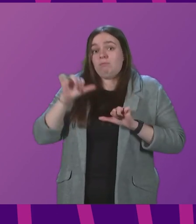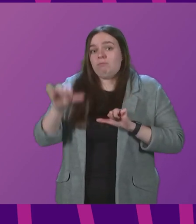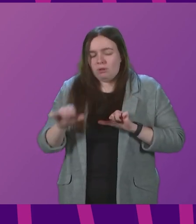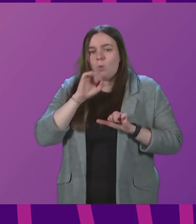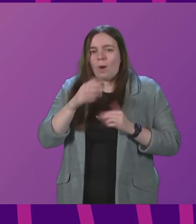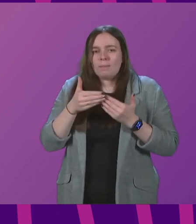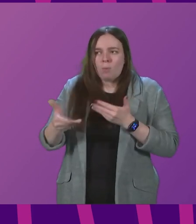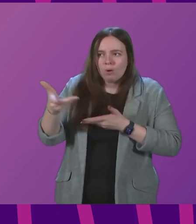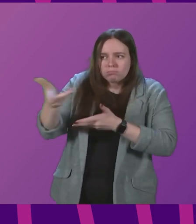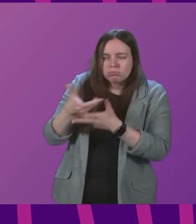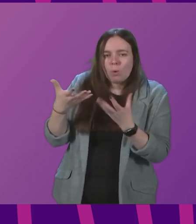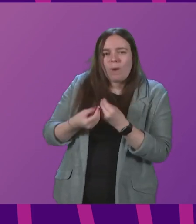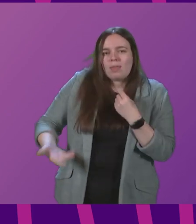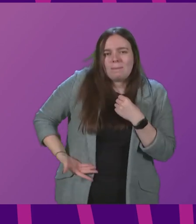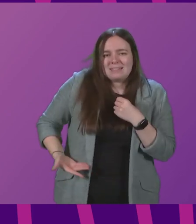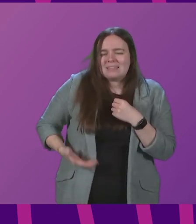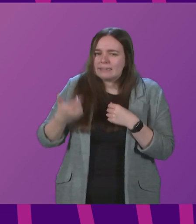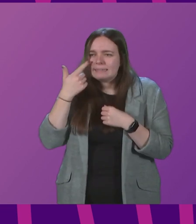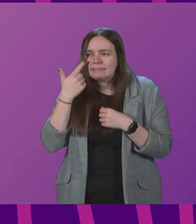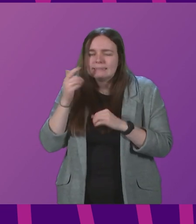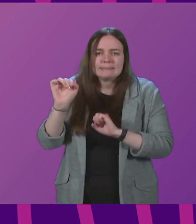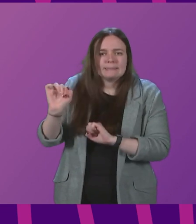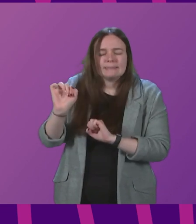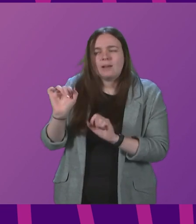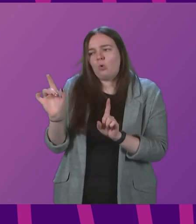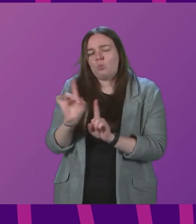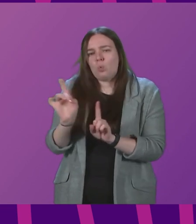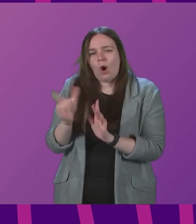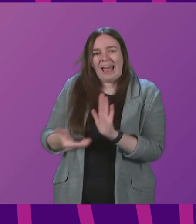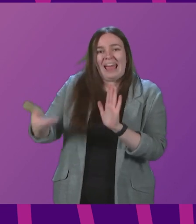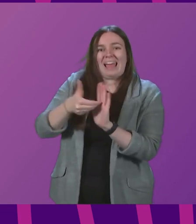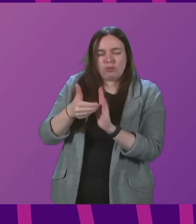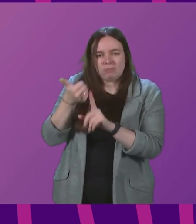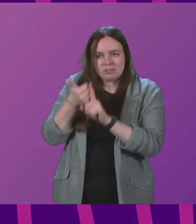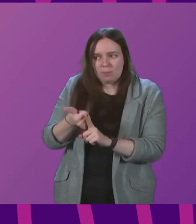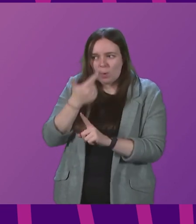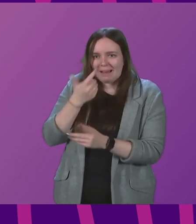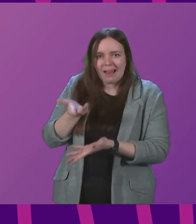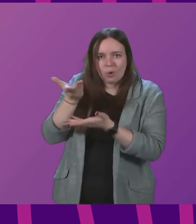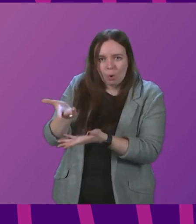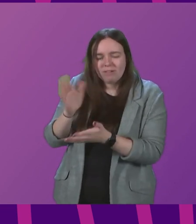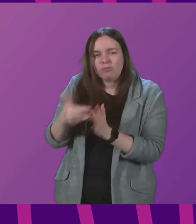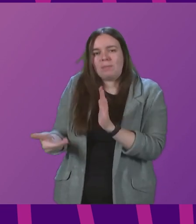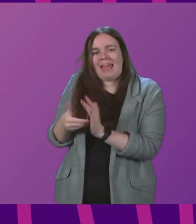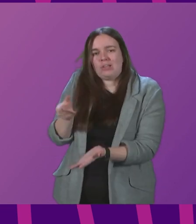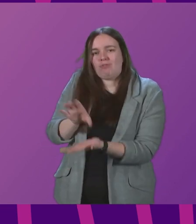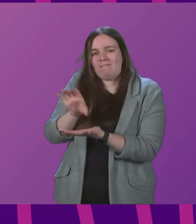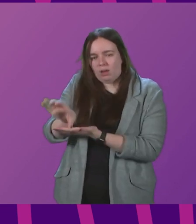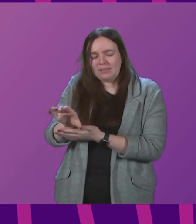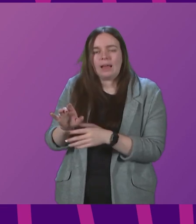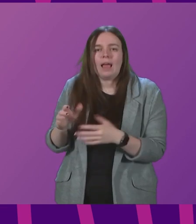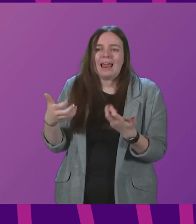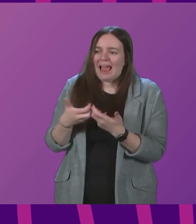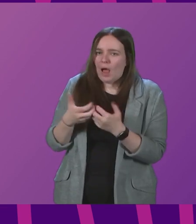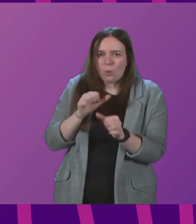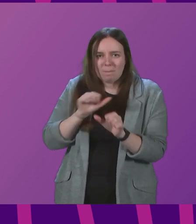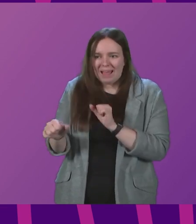further consultation with businesses to see what additional support can be made available from the additional funding and what way it